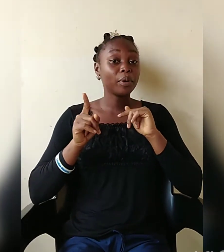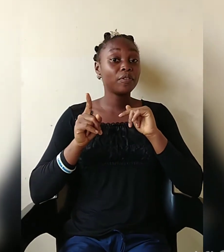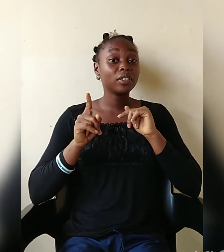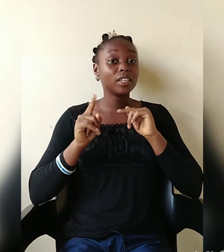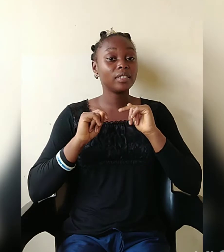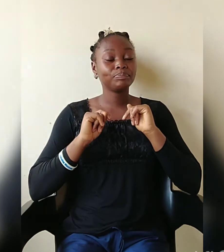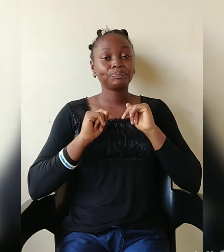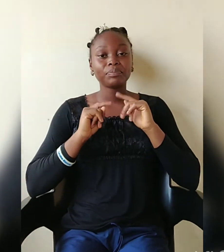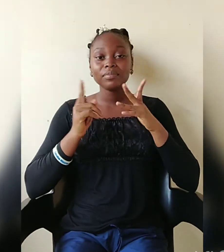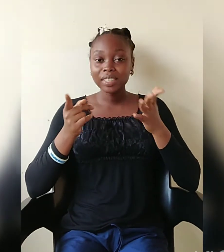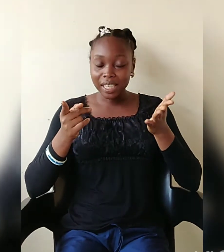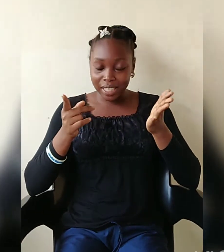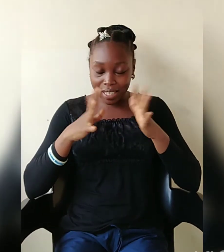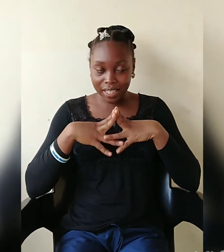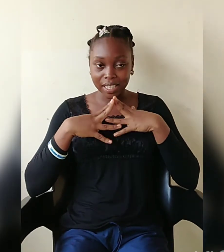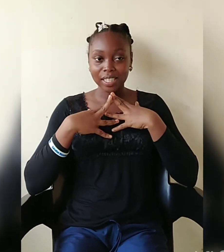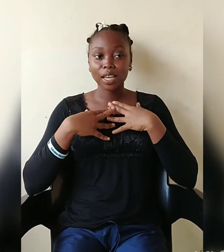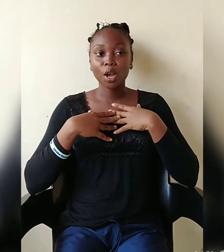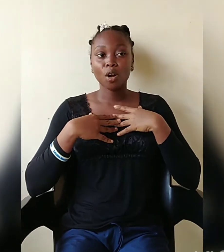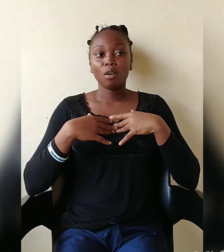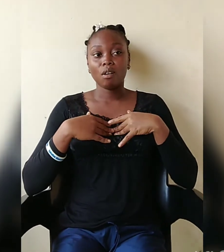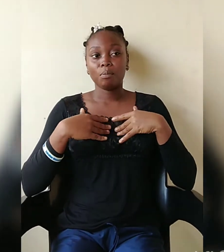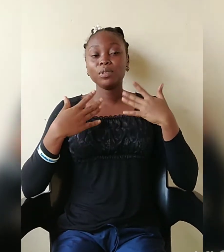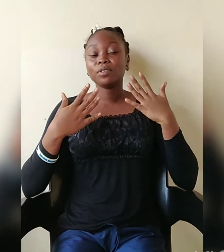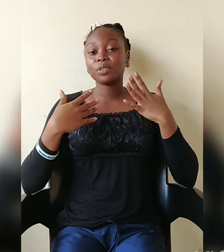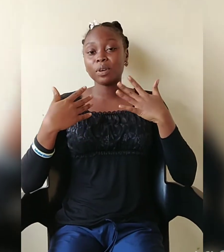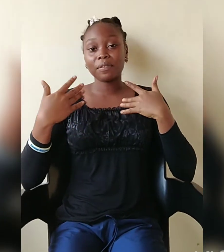before then this is it most of us are